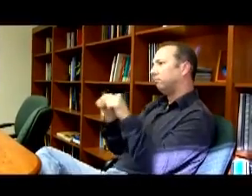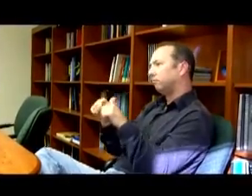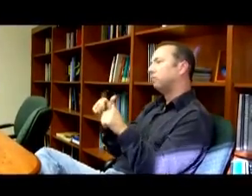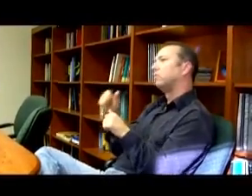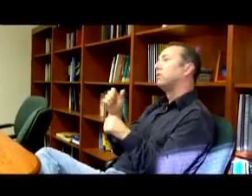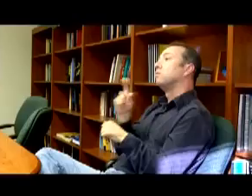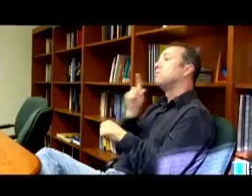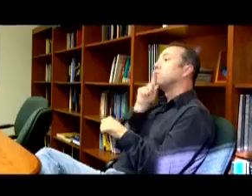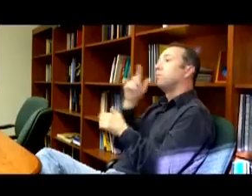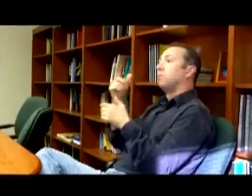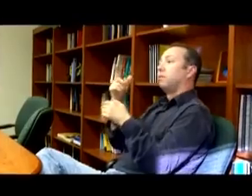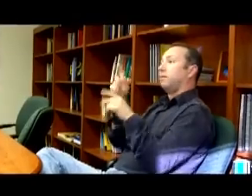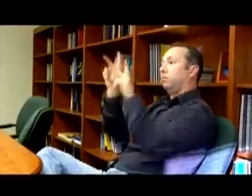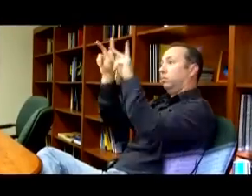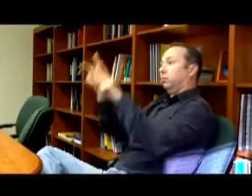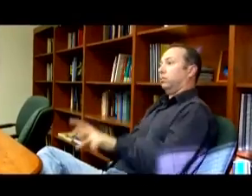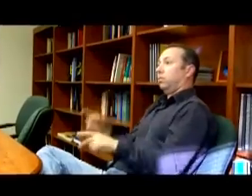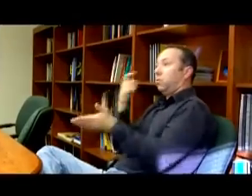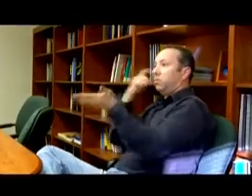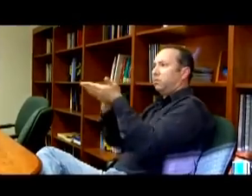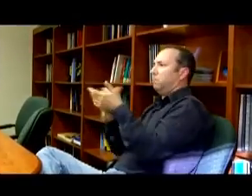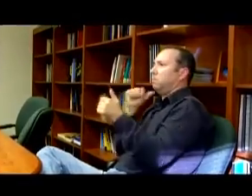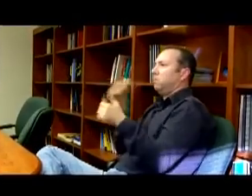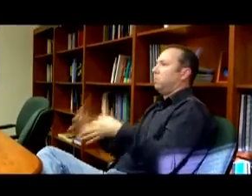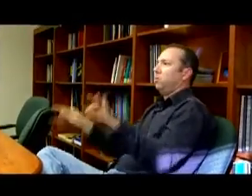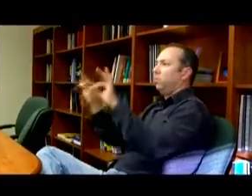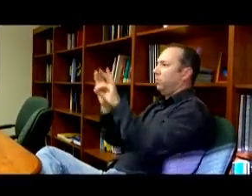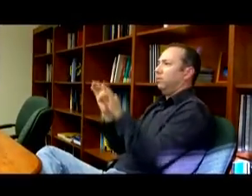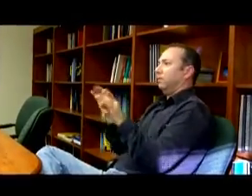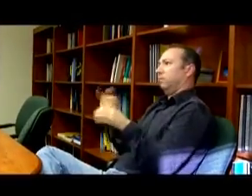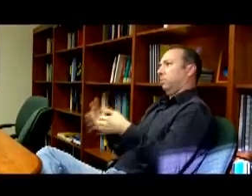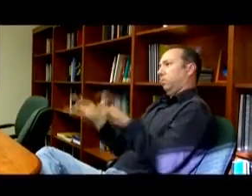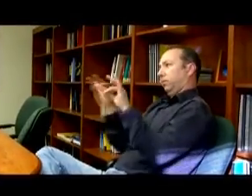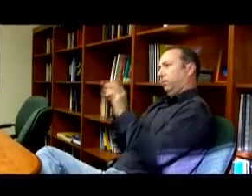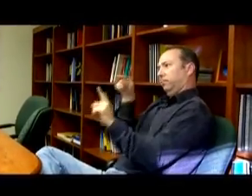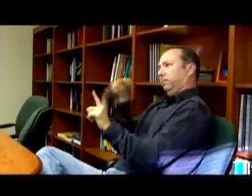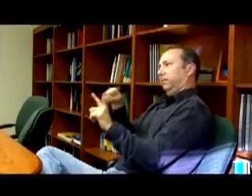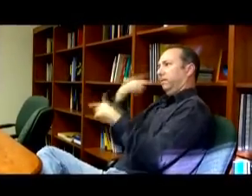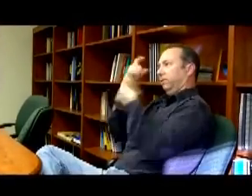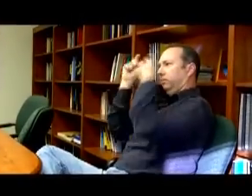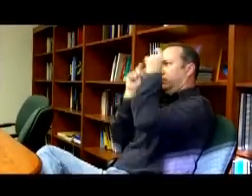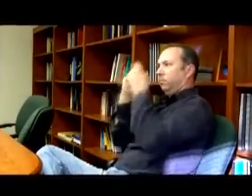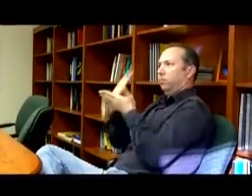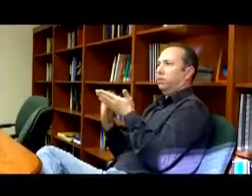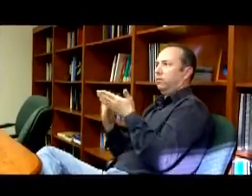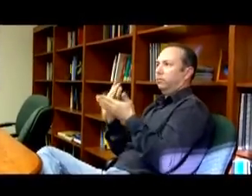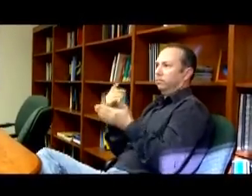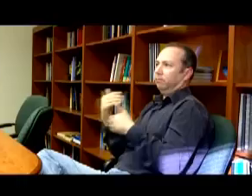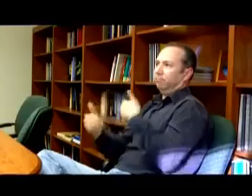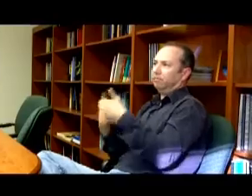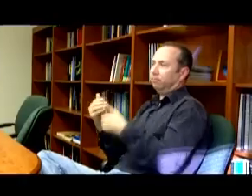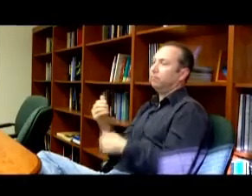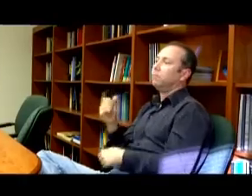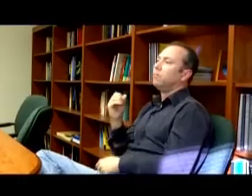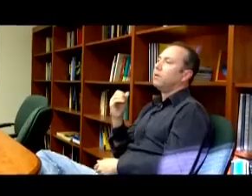And so these may not be critical for hearing people to observe these local features. Well, to recognize the person. It's not critical.